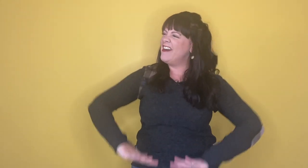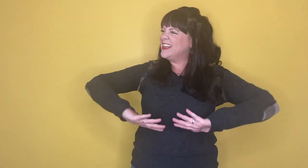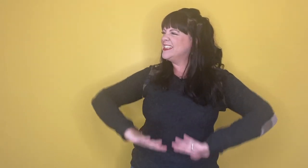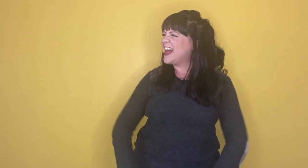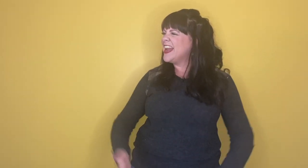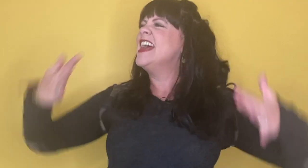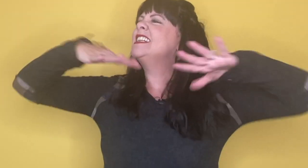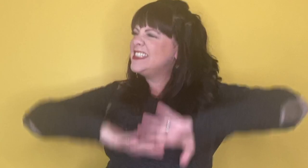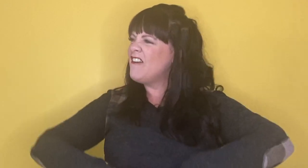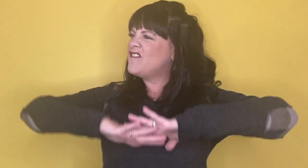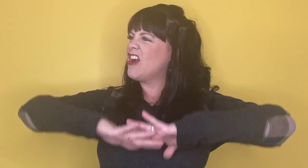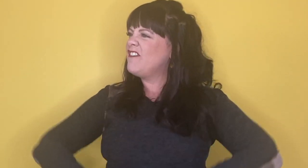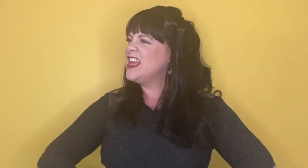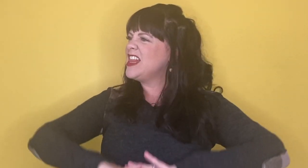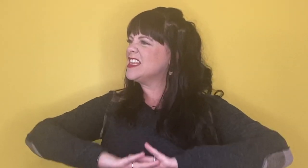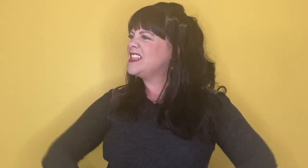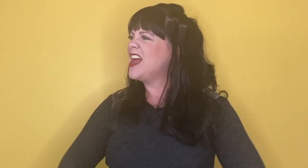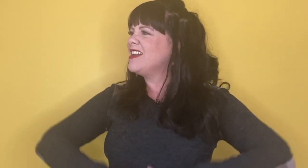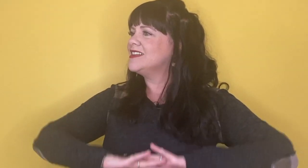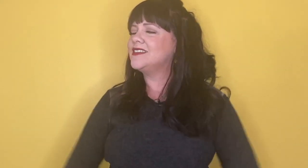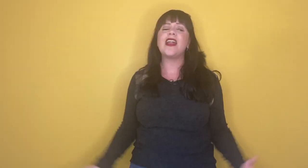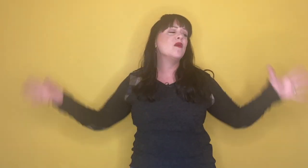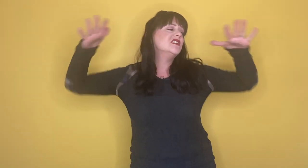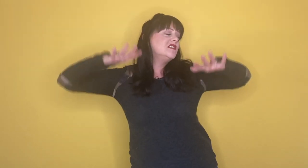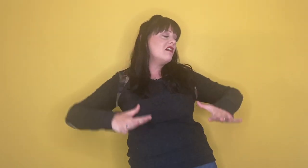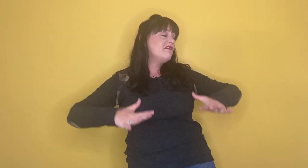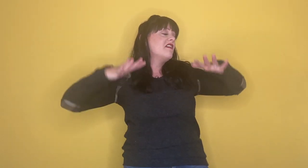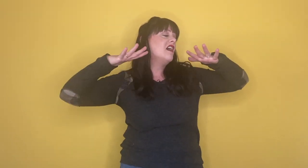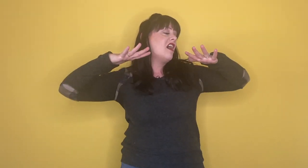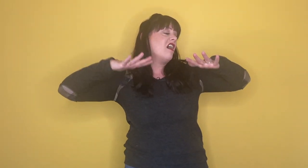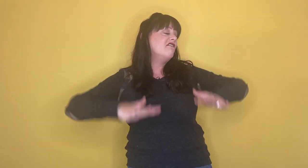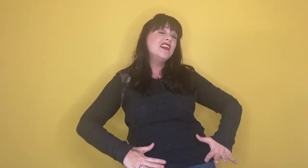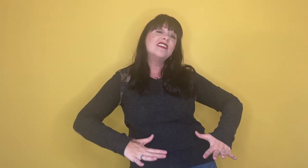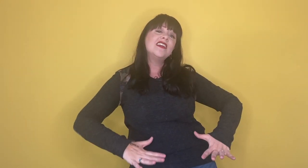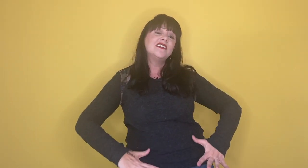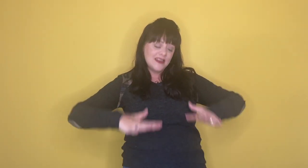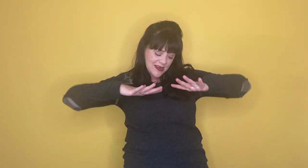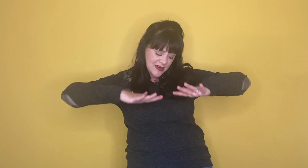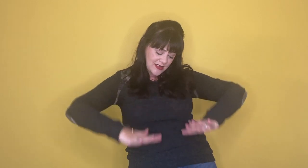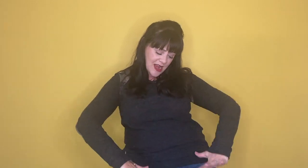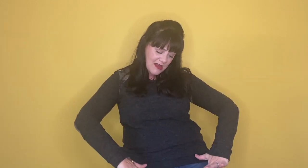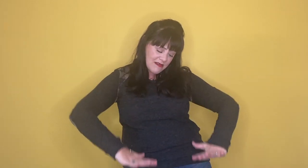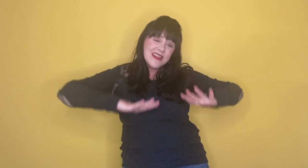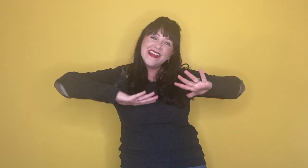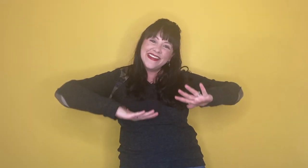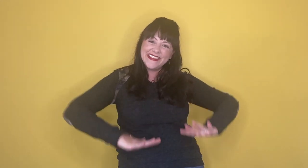inside. Stuff our feelings down inside. We stuff our feelings down inside.